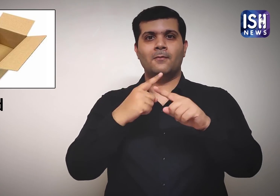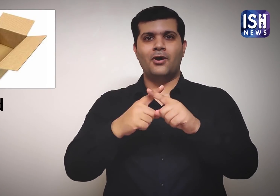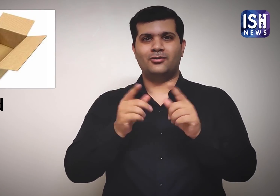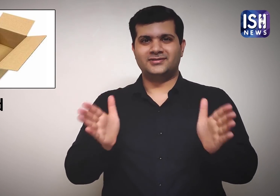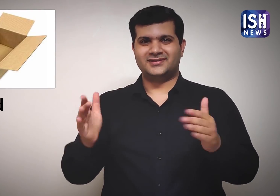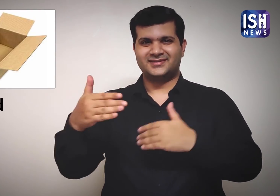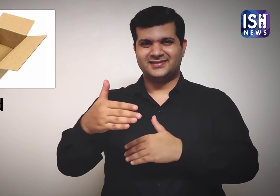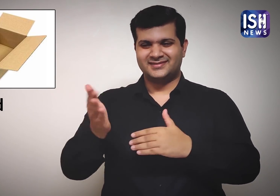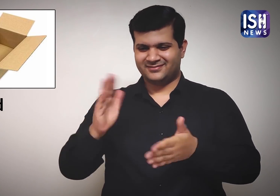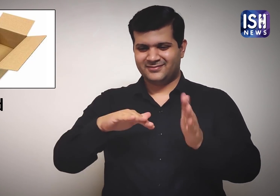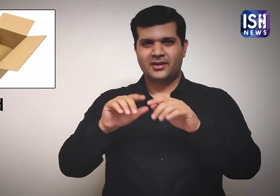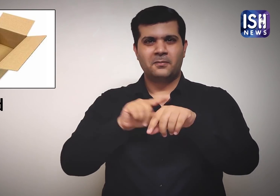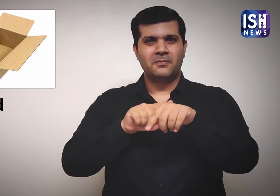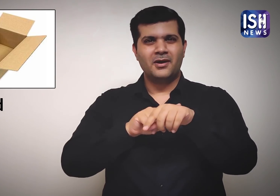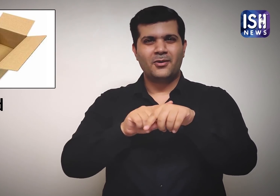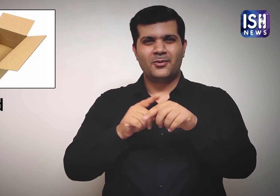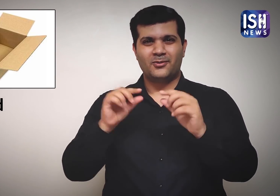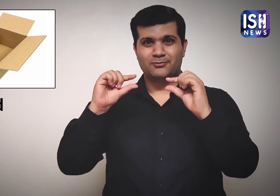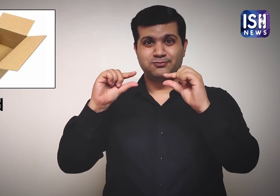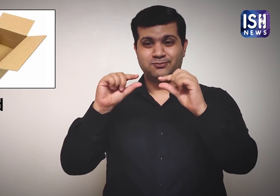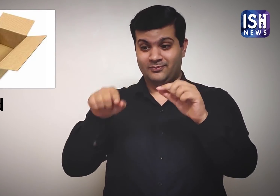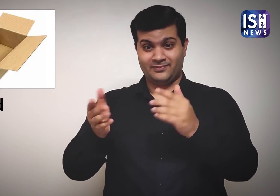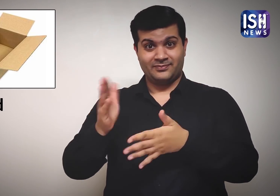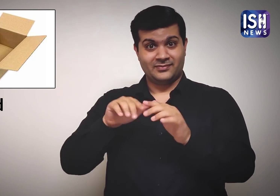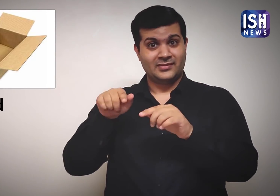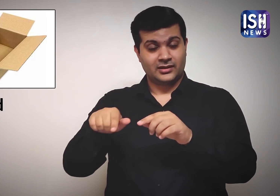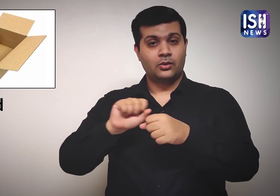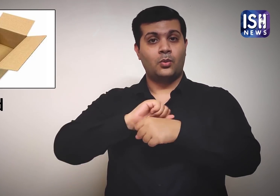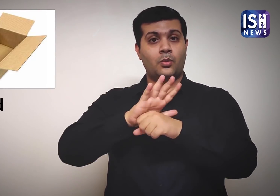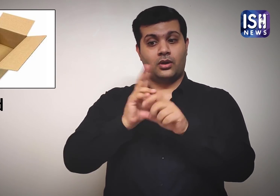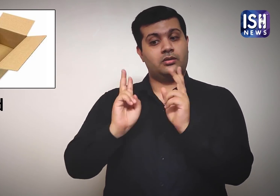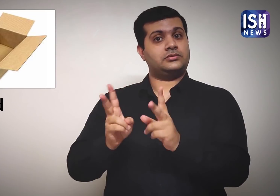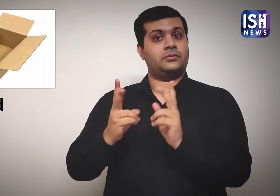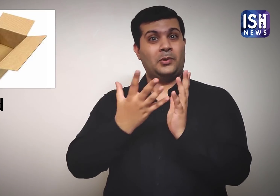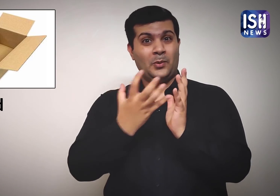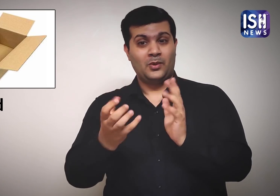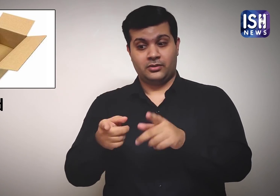On cardboard boxes, coronavirus survives for 24 hours or 1 day. 3.